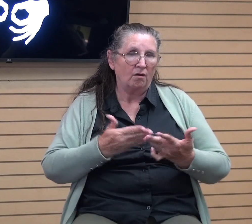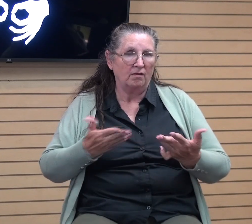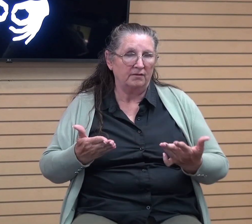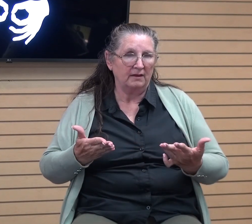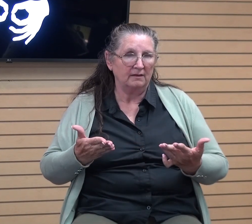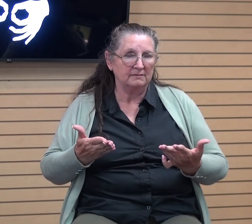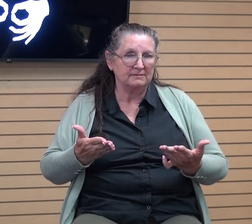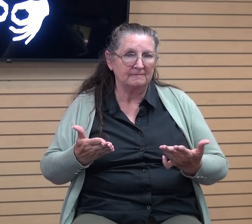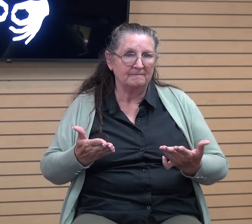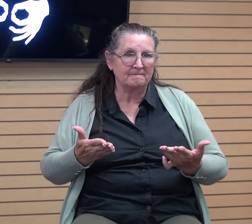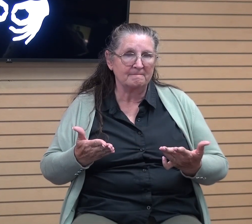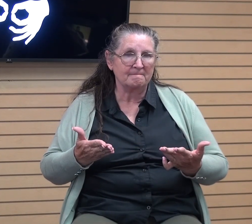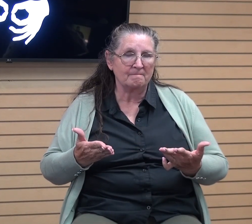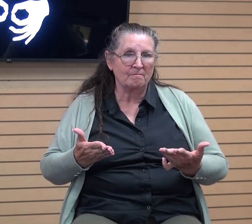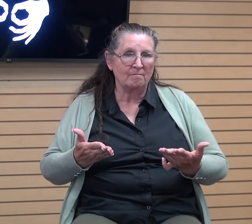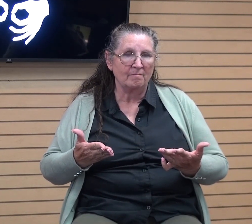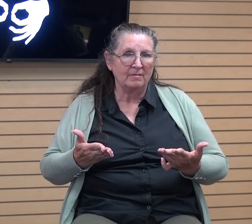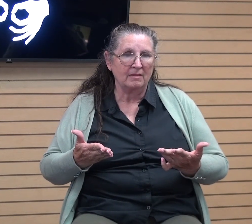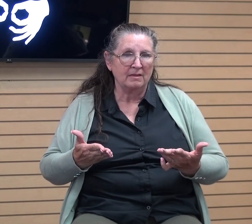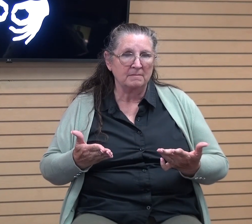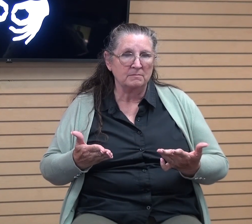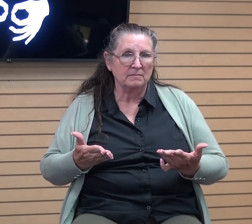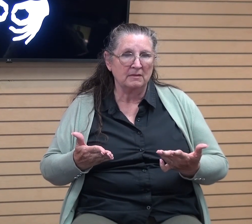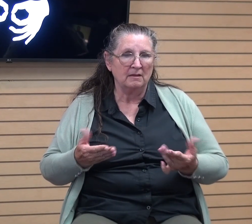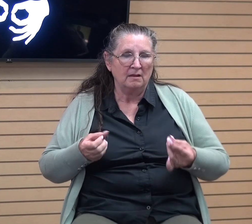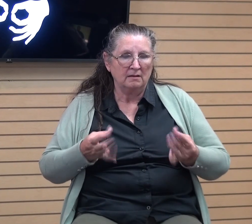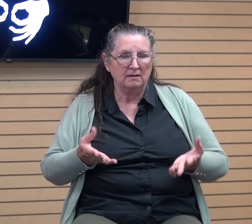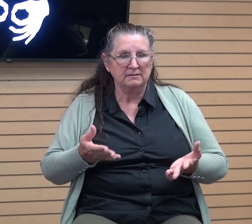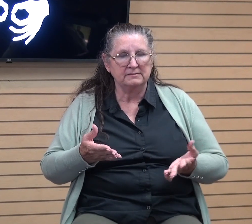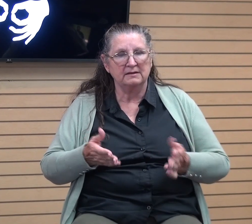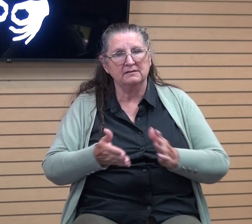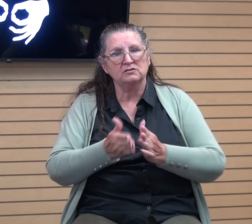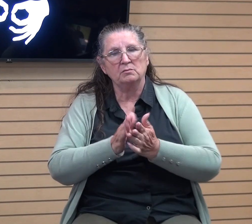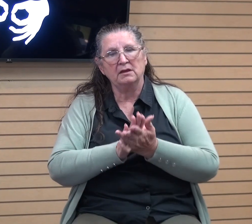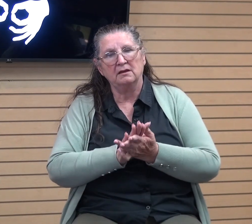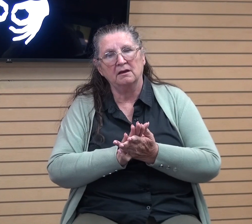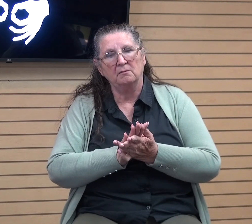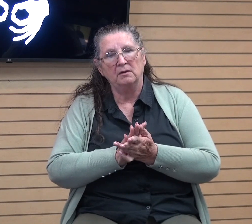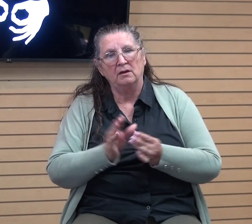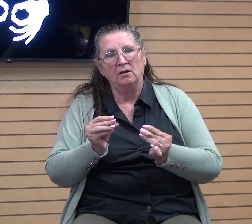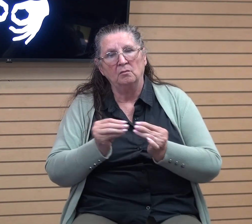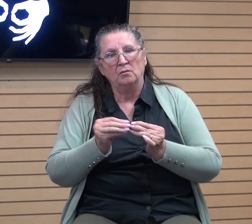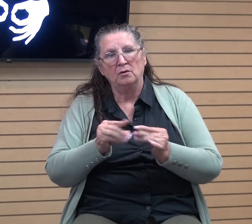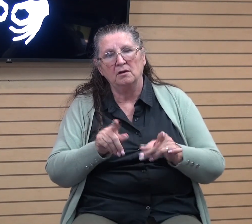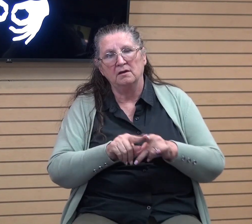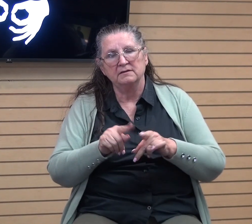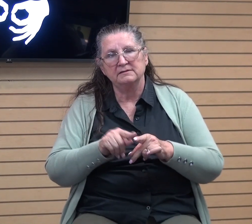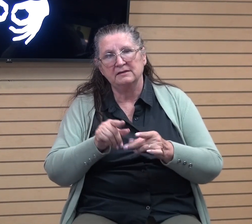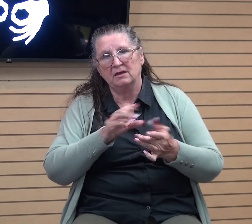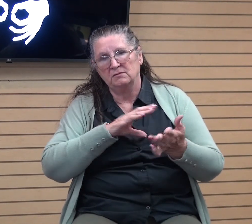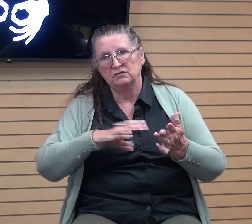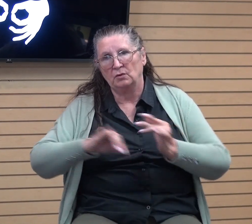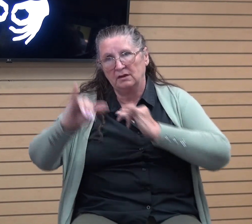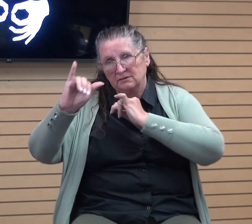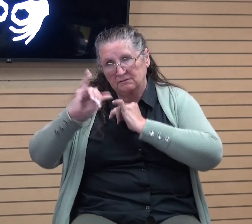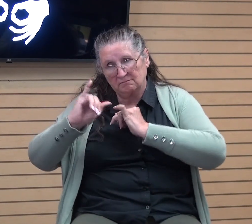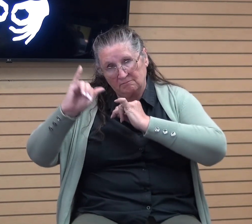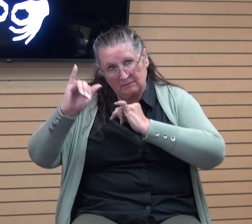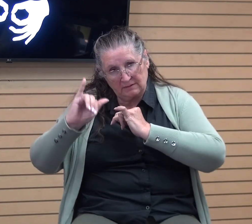to cause us to become more Christ-like, church, to be